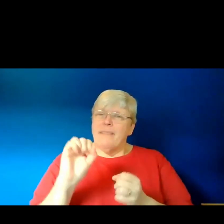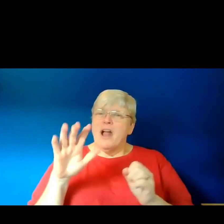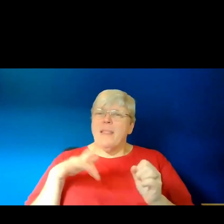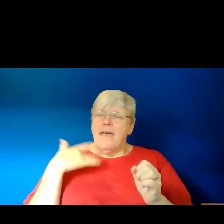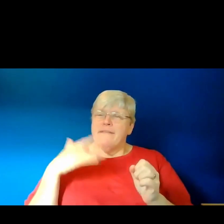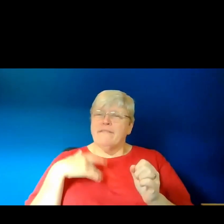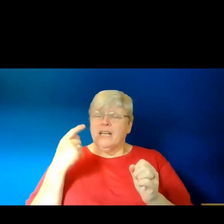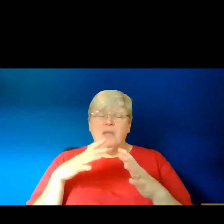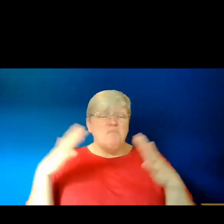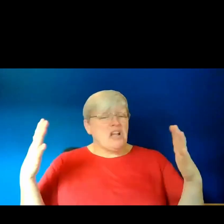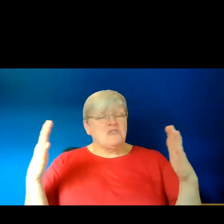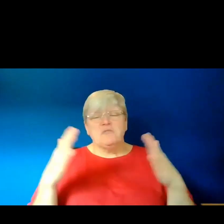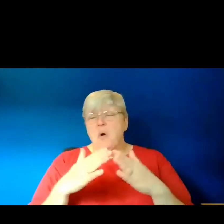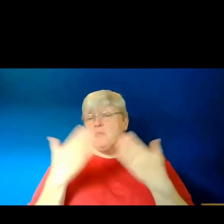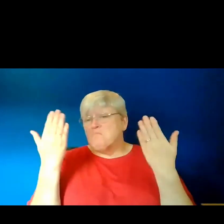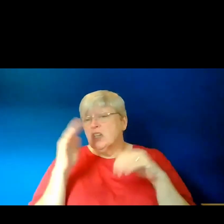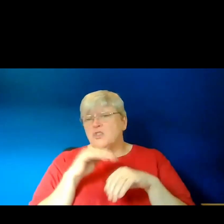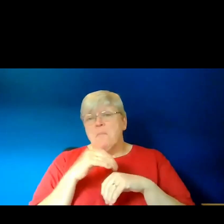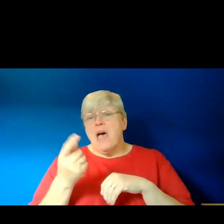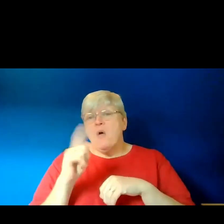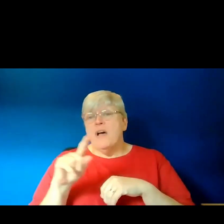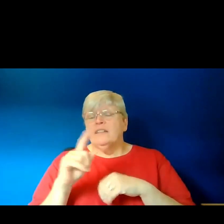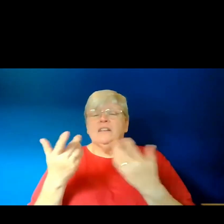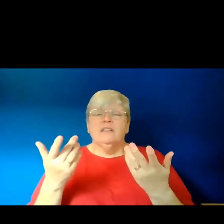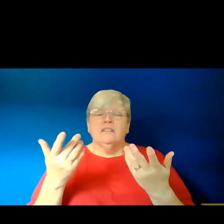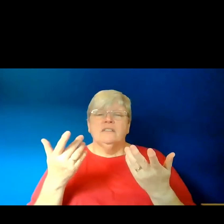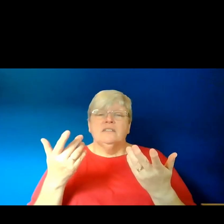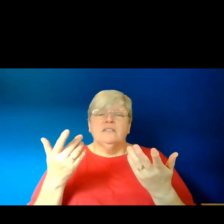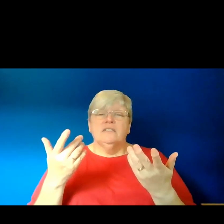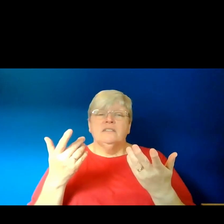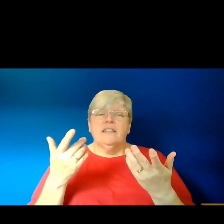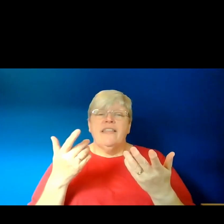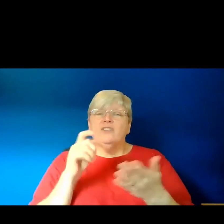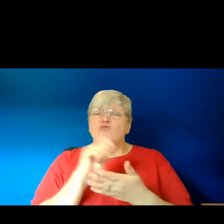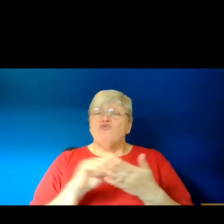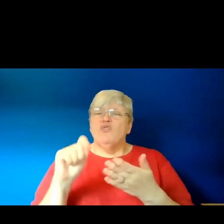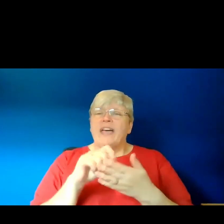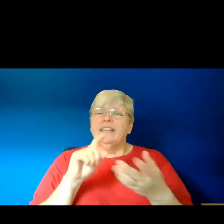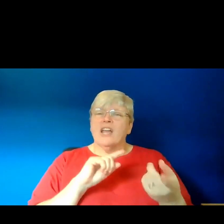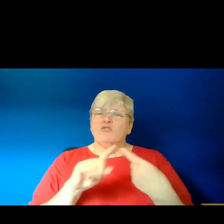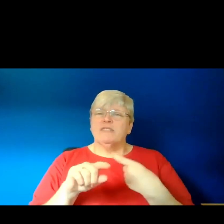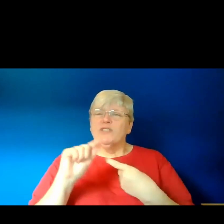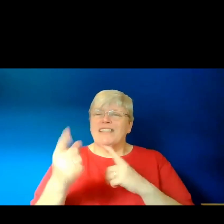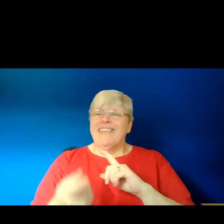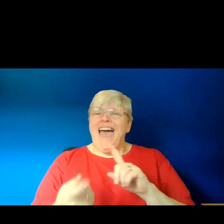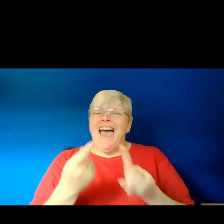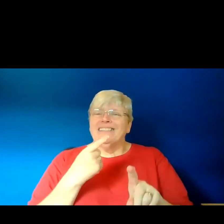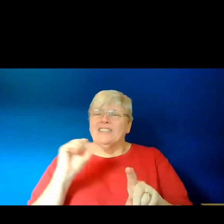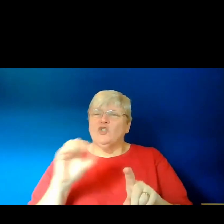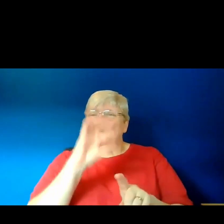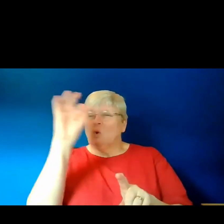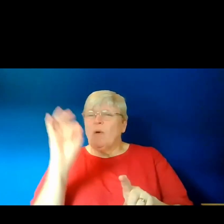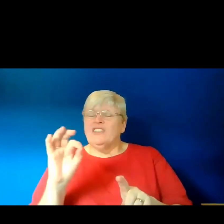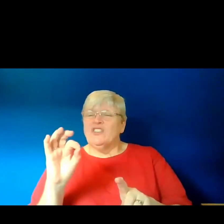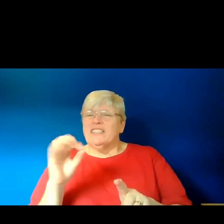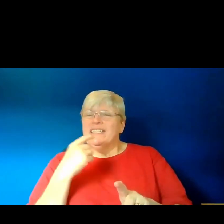can be big or small. And then write a response where they answer your questions and tell